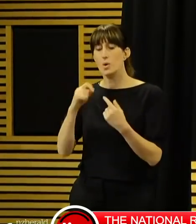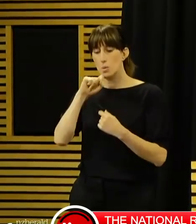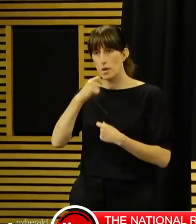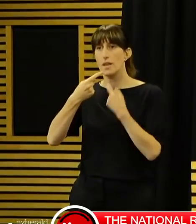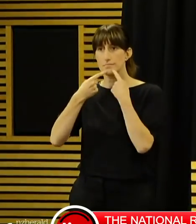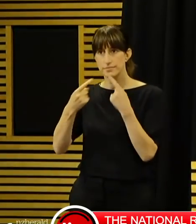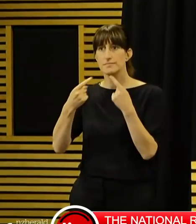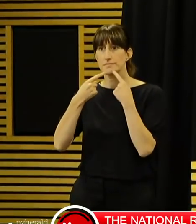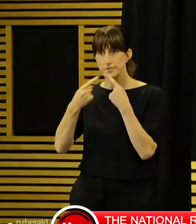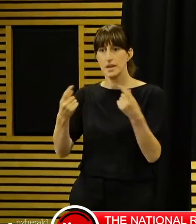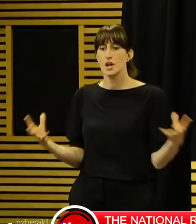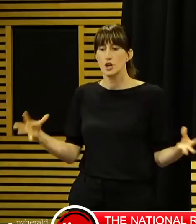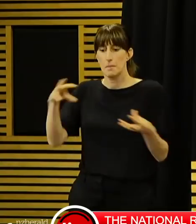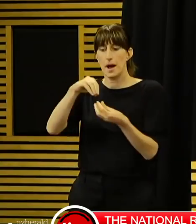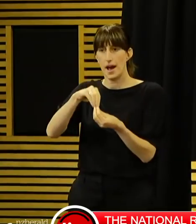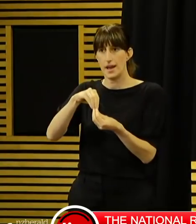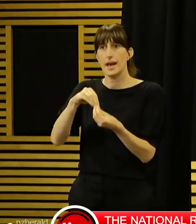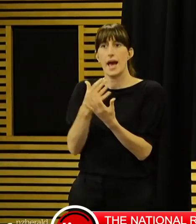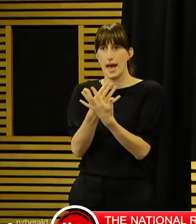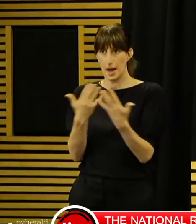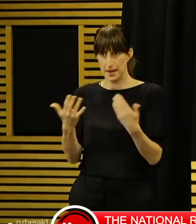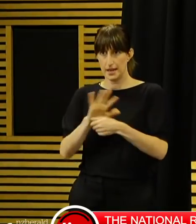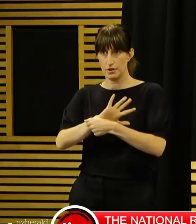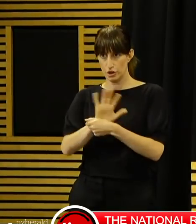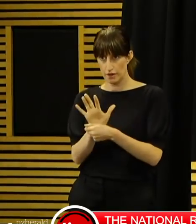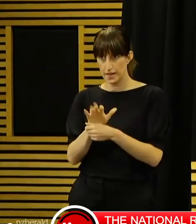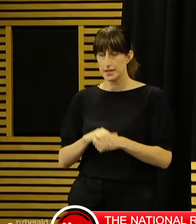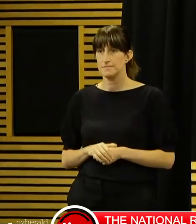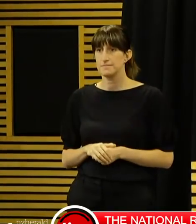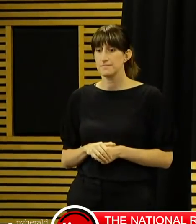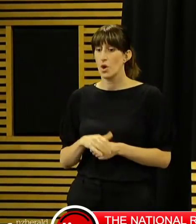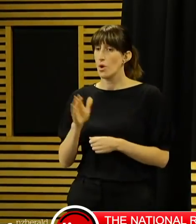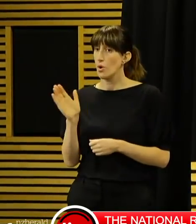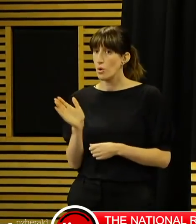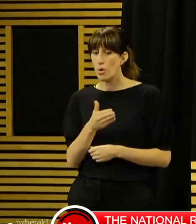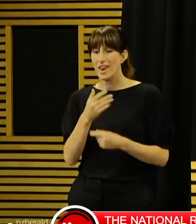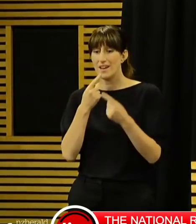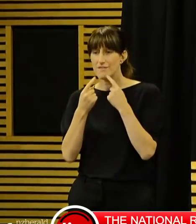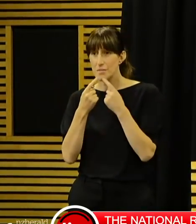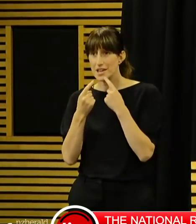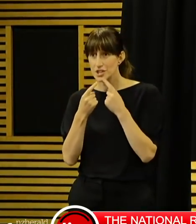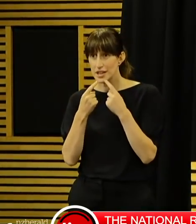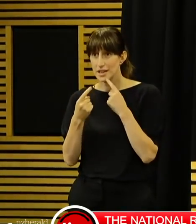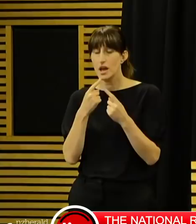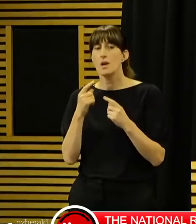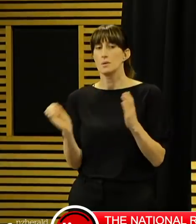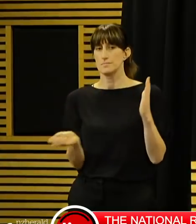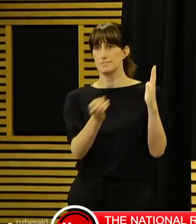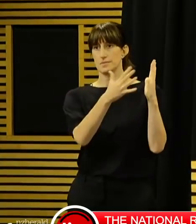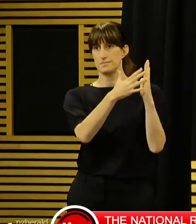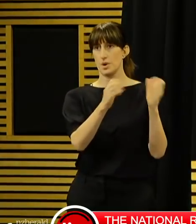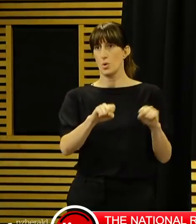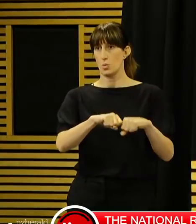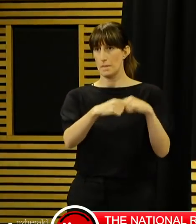combined total. More details of the cases, including the probable cases, will be provided on our website,